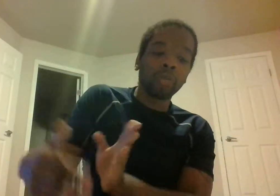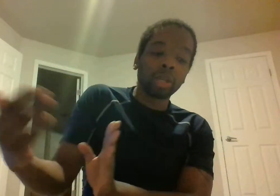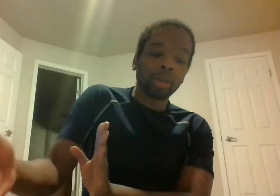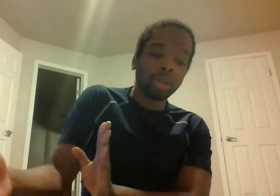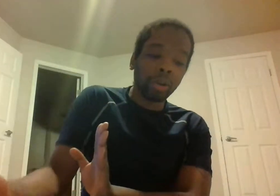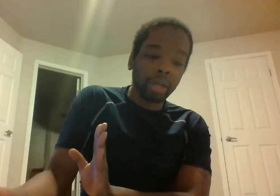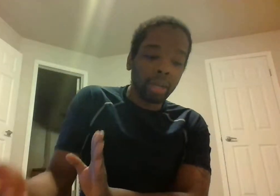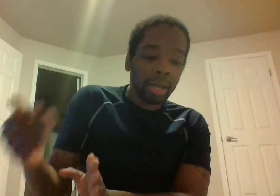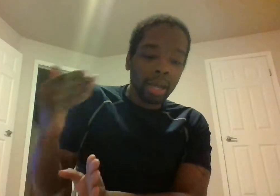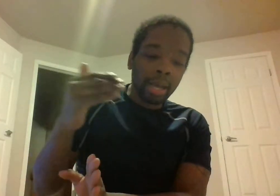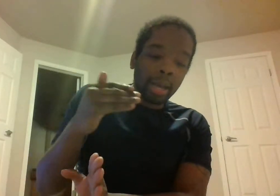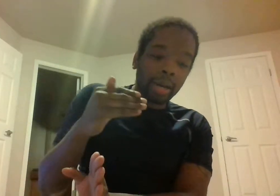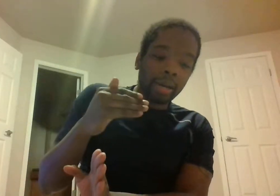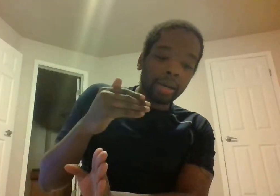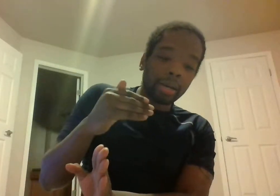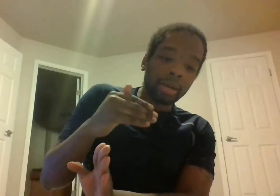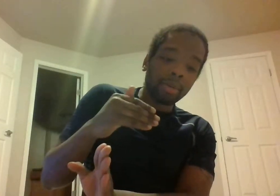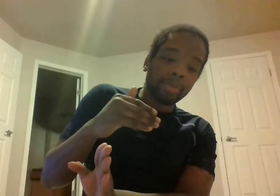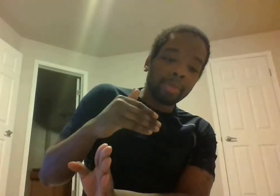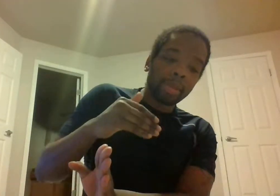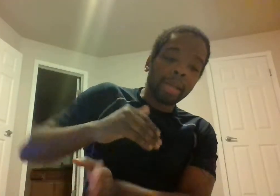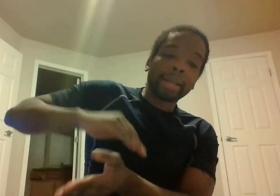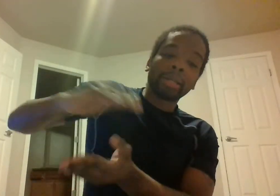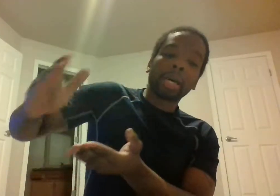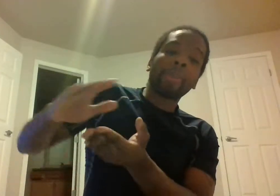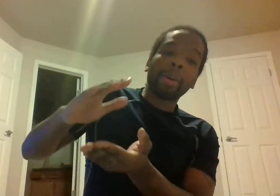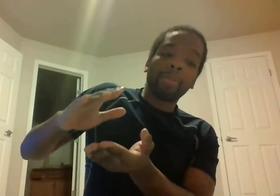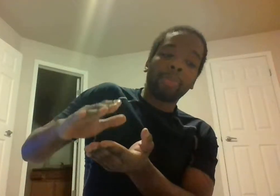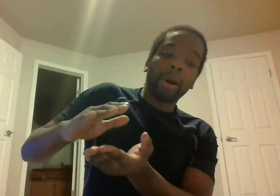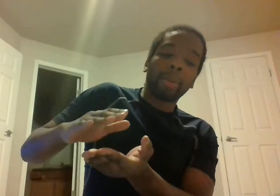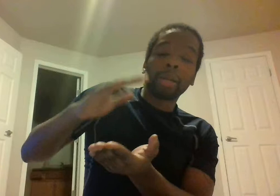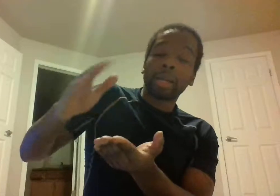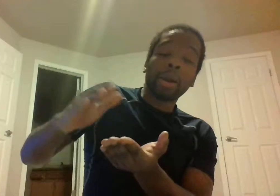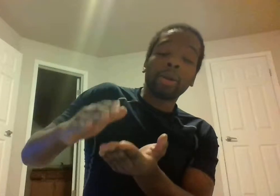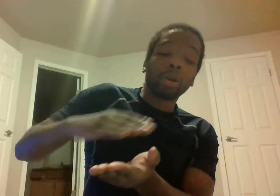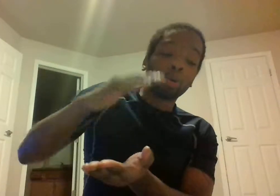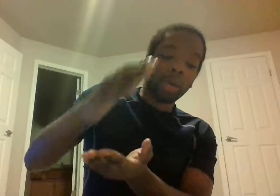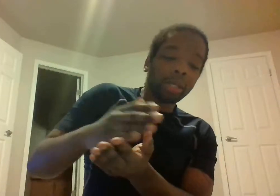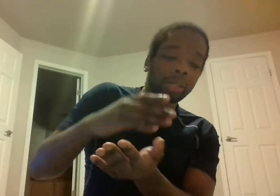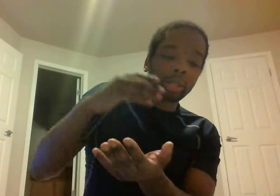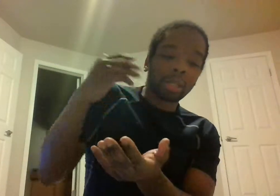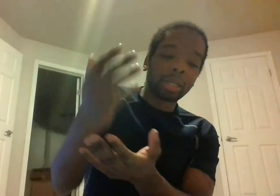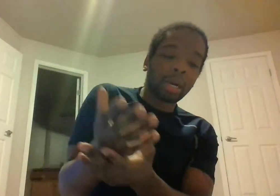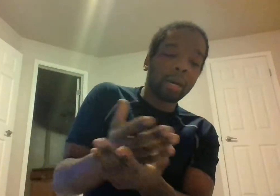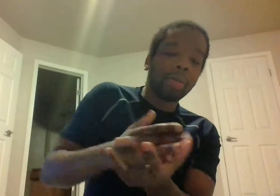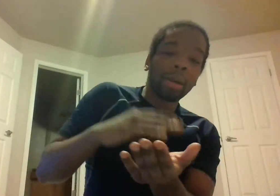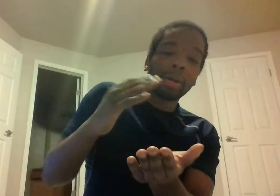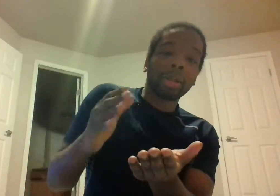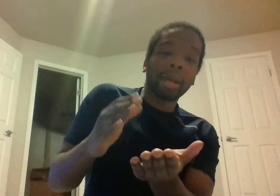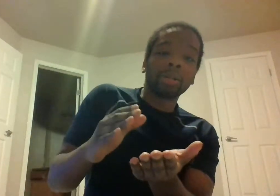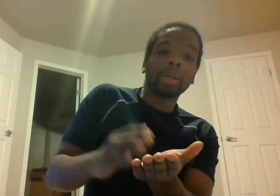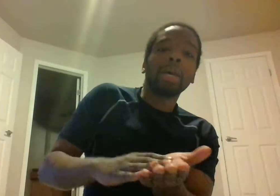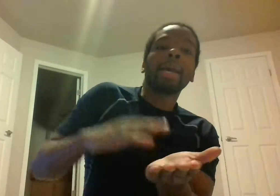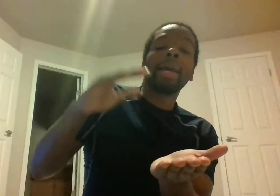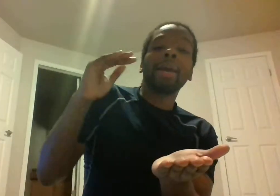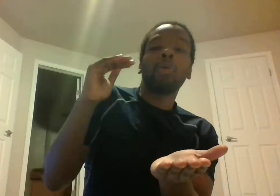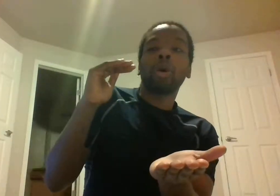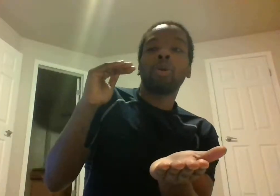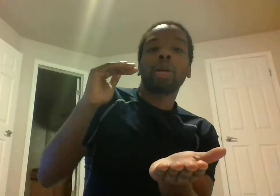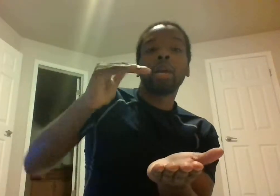you want to start treating it at the top layer the grease the scum and other layers it will keep